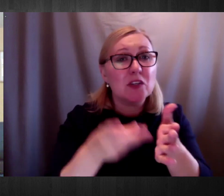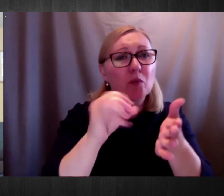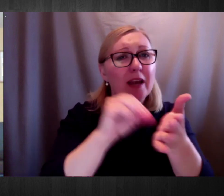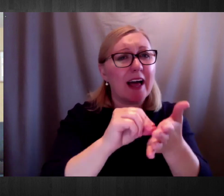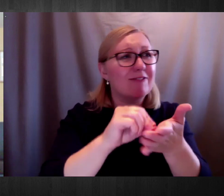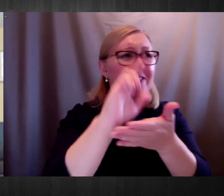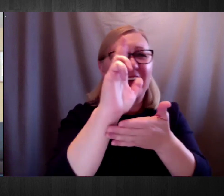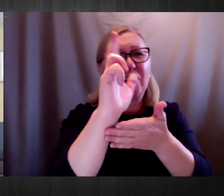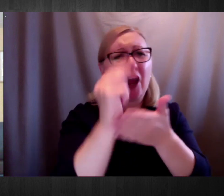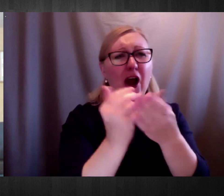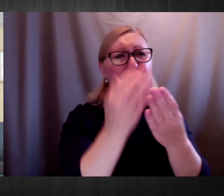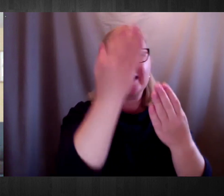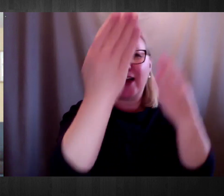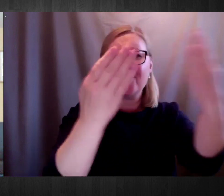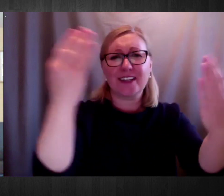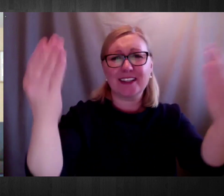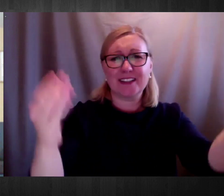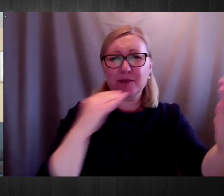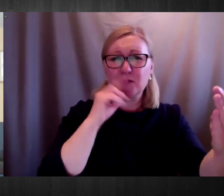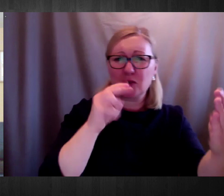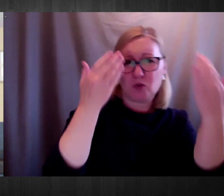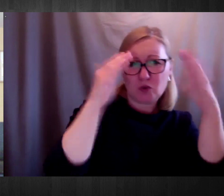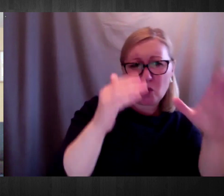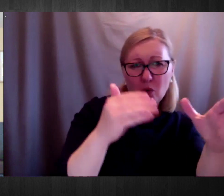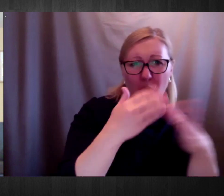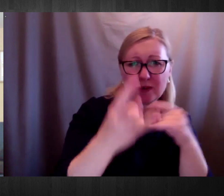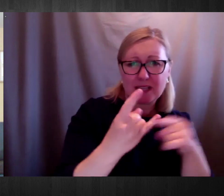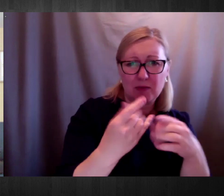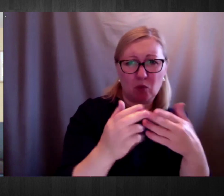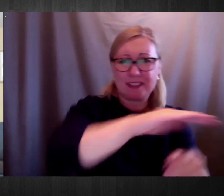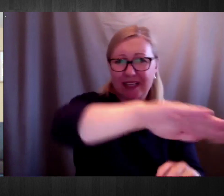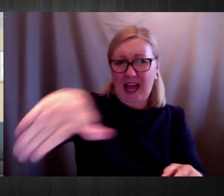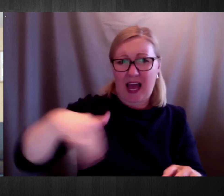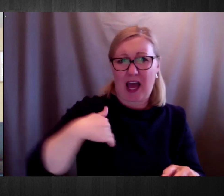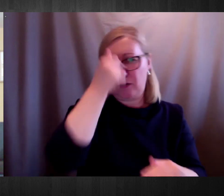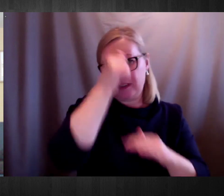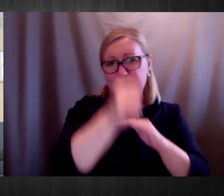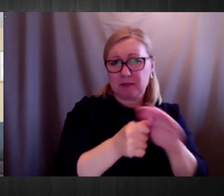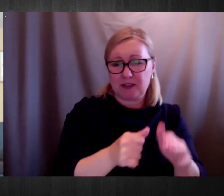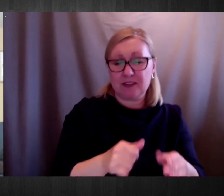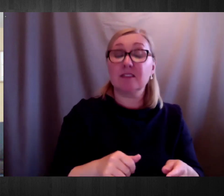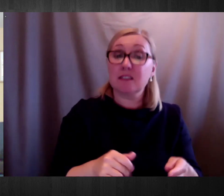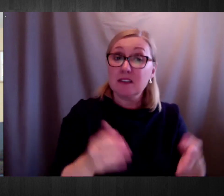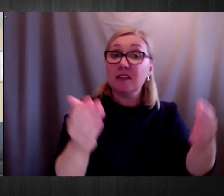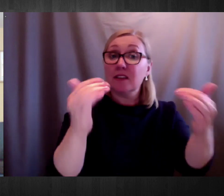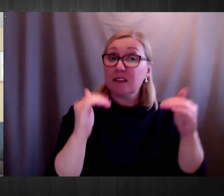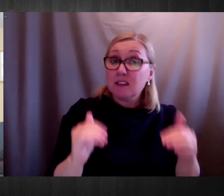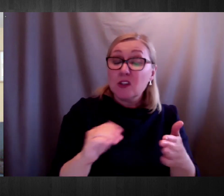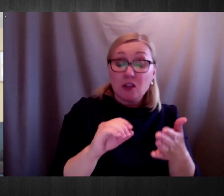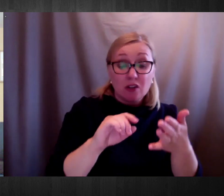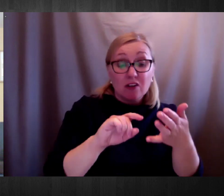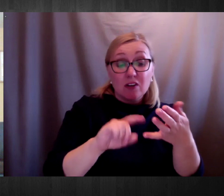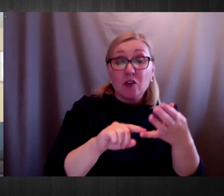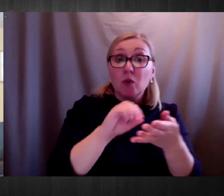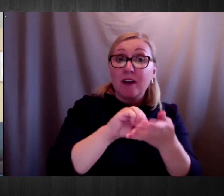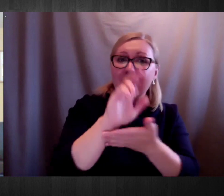July. We also have drawing classes, where we have an artist working with